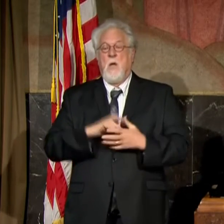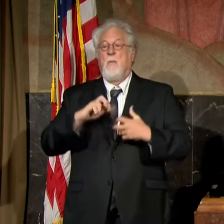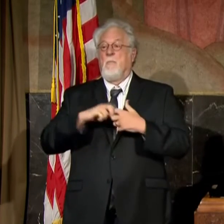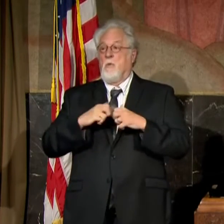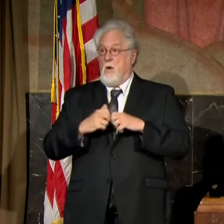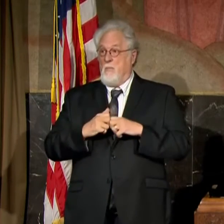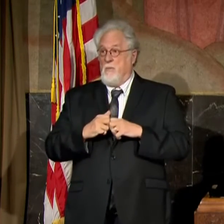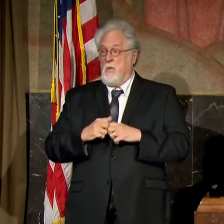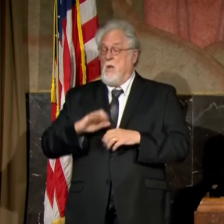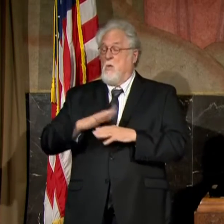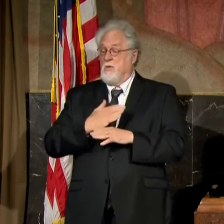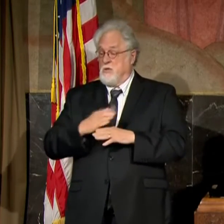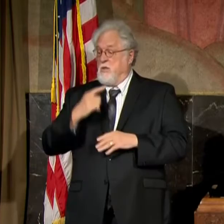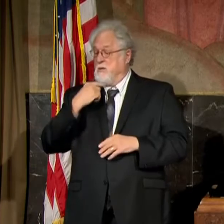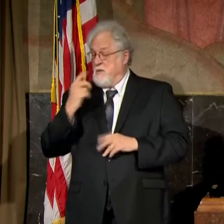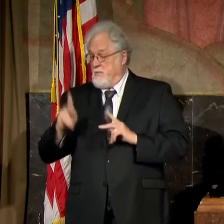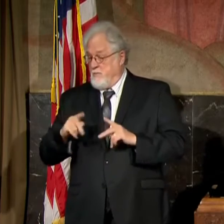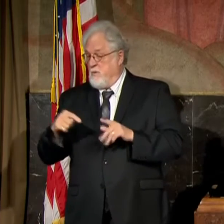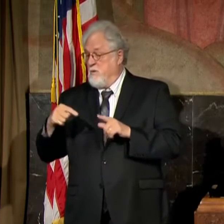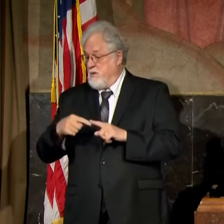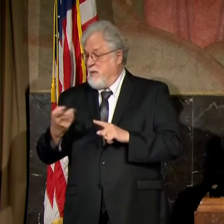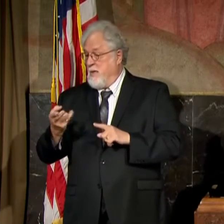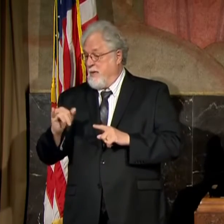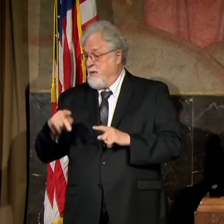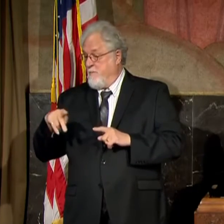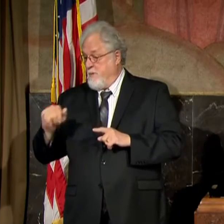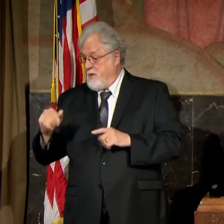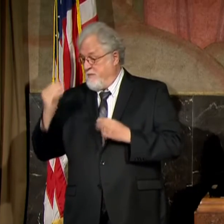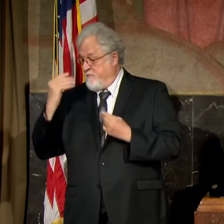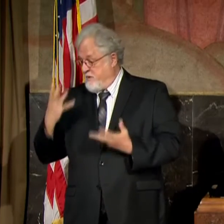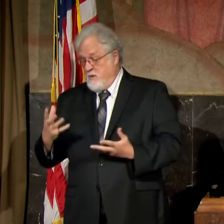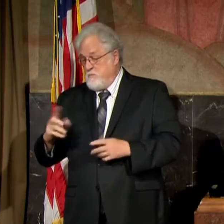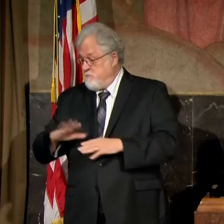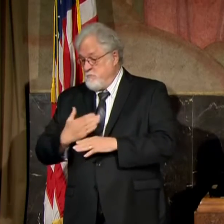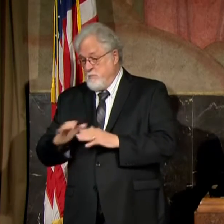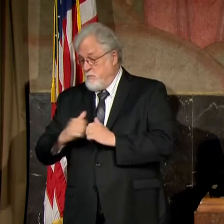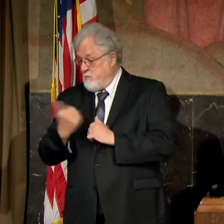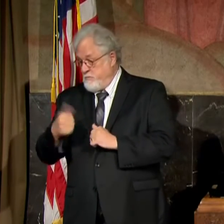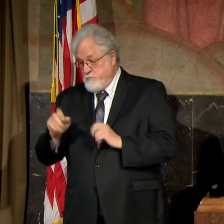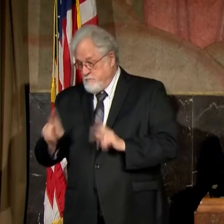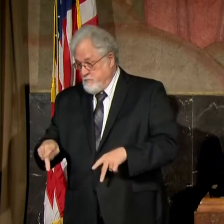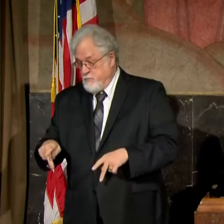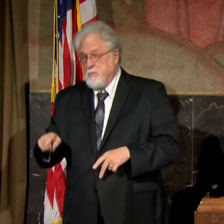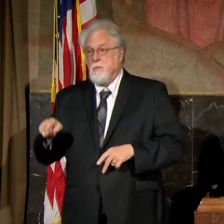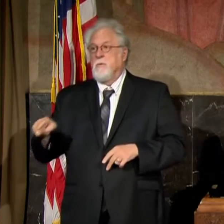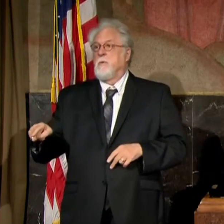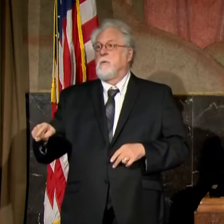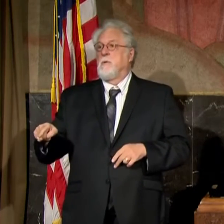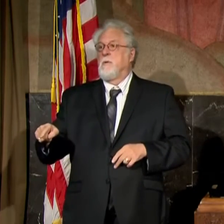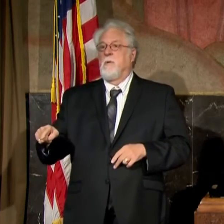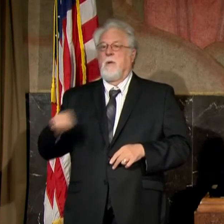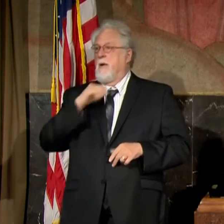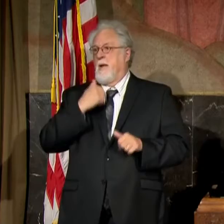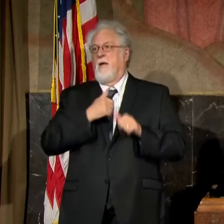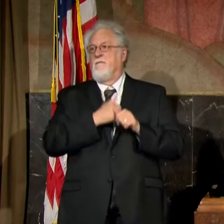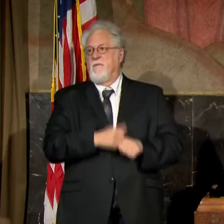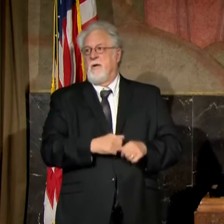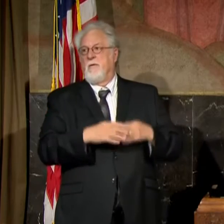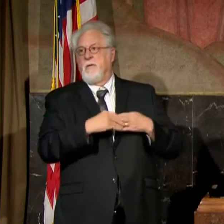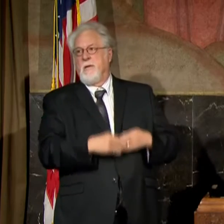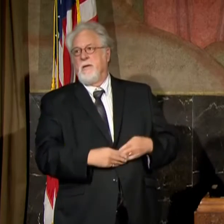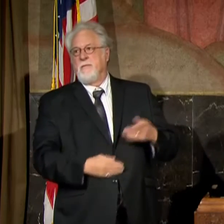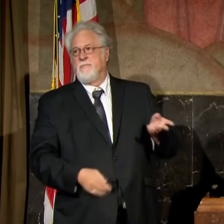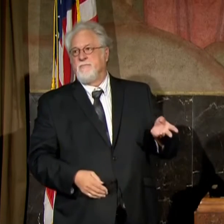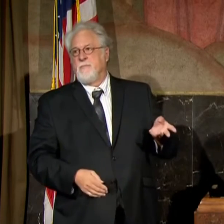we've had is when we did share and we tell people this is HIPAA information, you're not to share with everyone, they have not always followed our guidance.